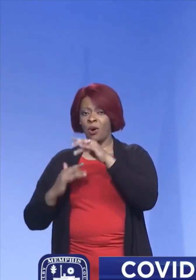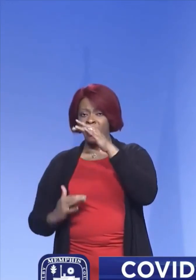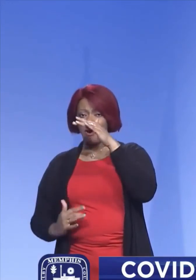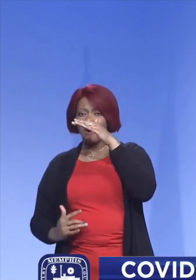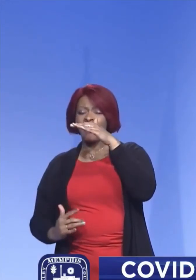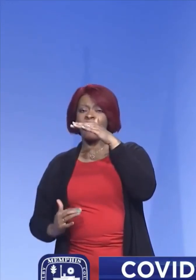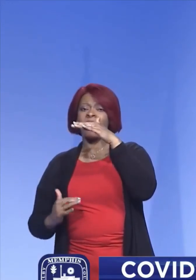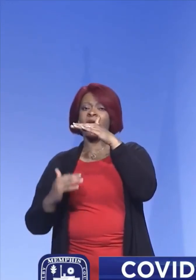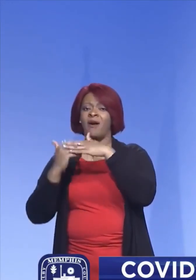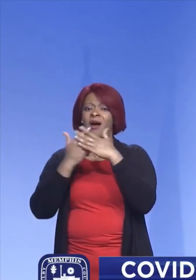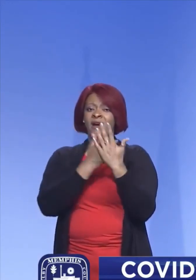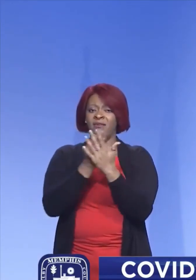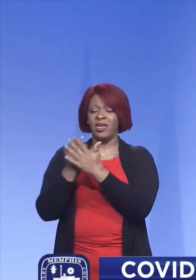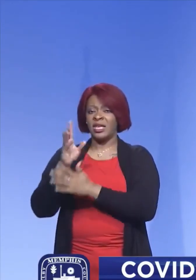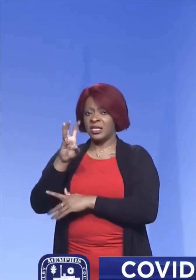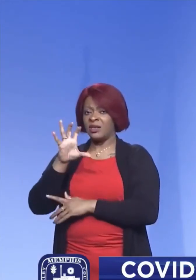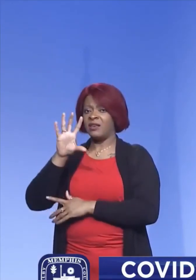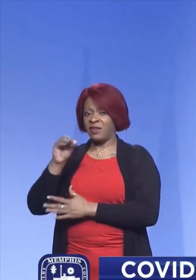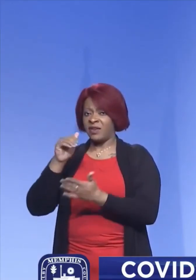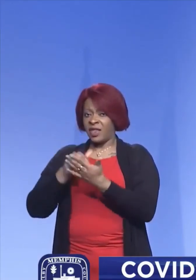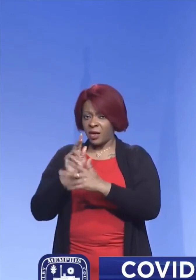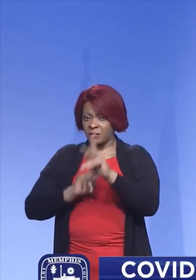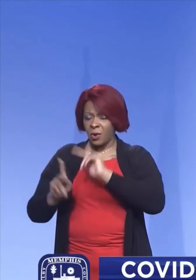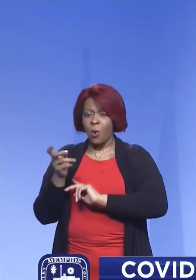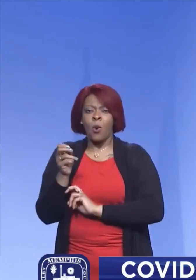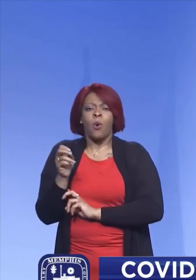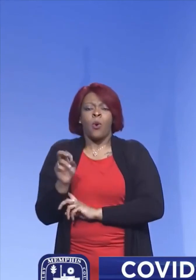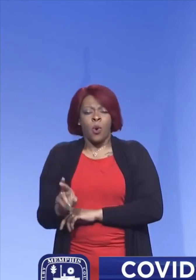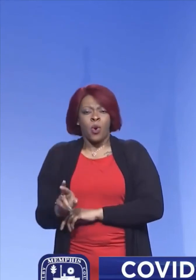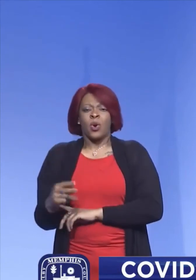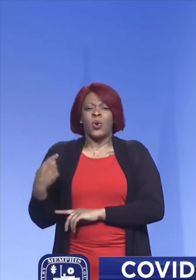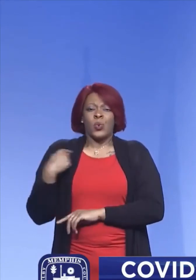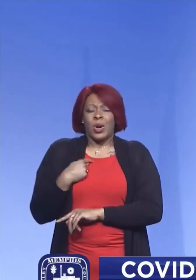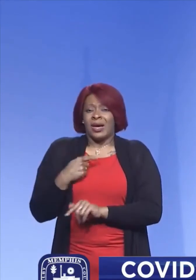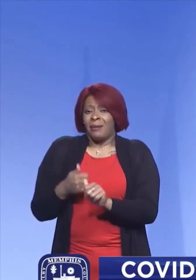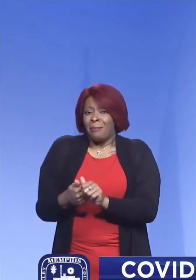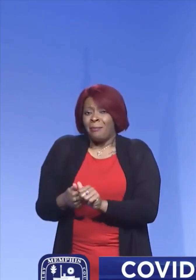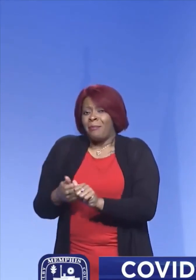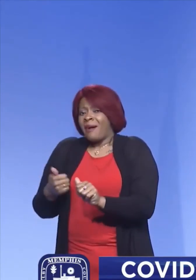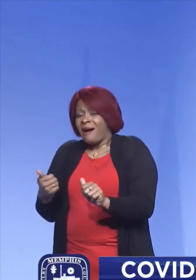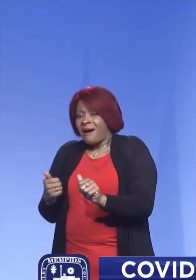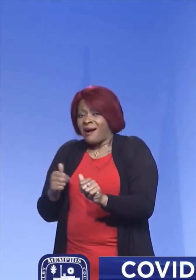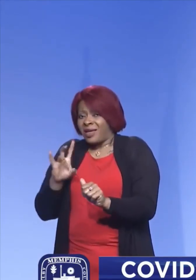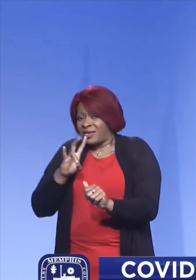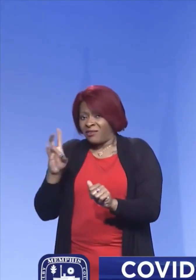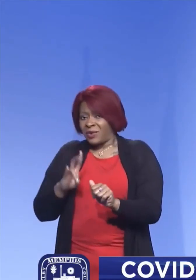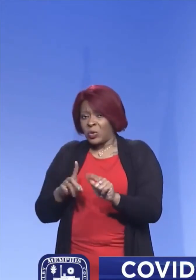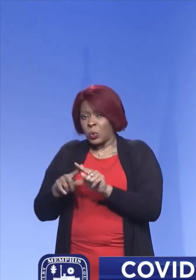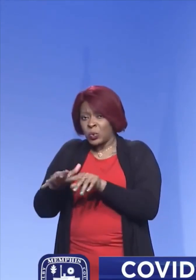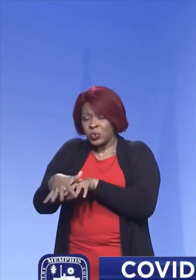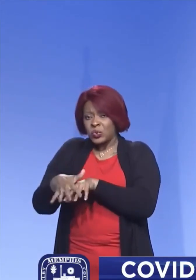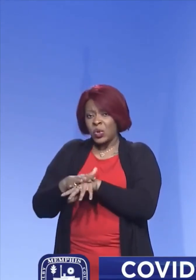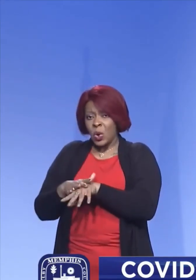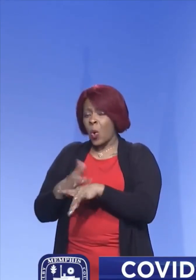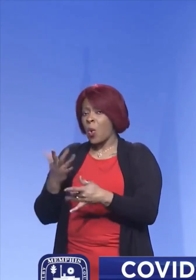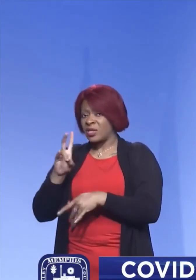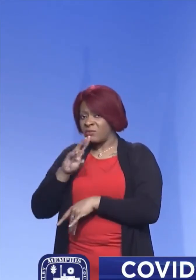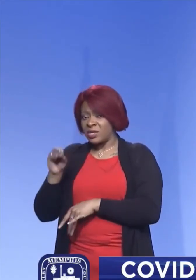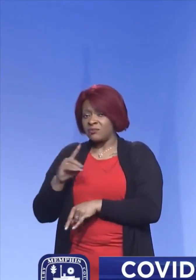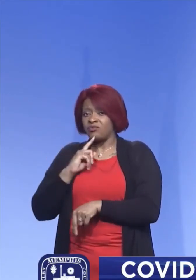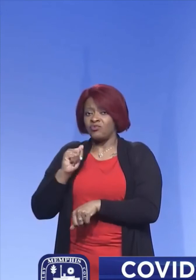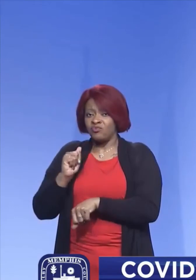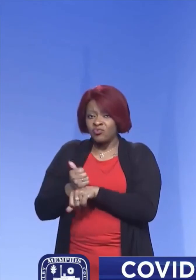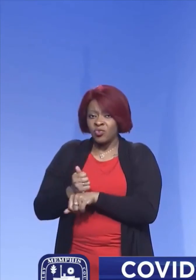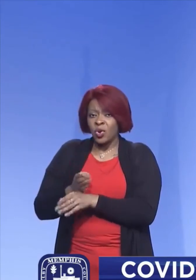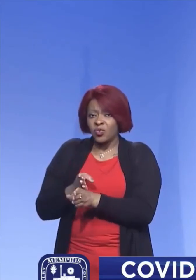vaccinate the 650,000 people? Or are we a little behind the 7% kind of, um, right on track at this point?